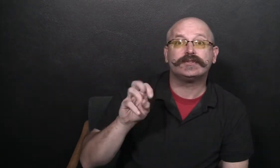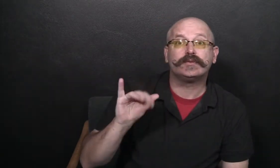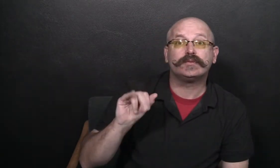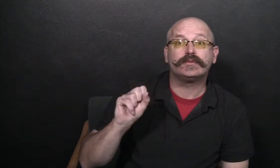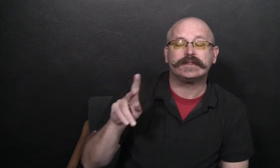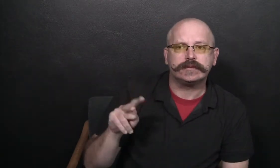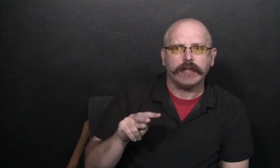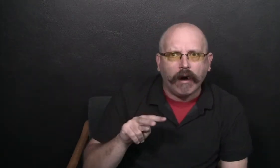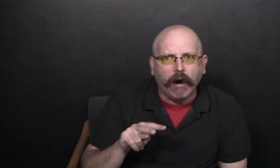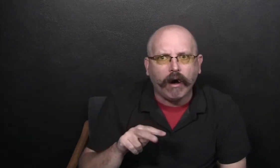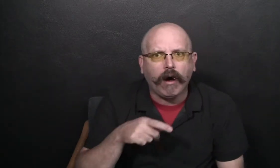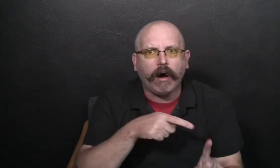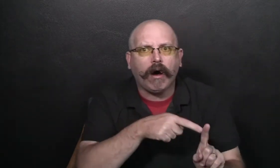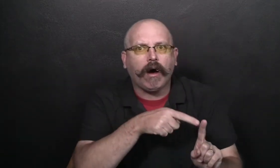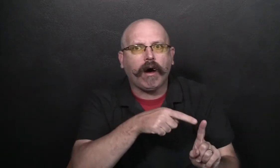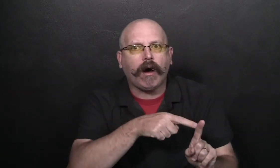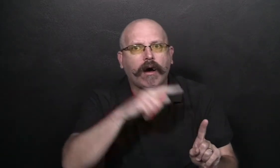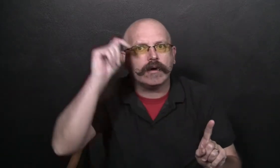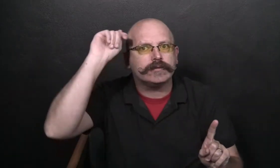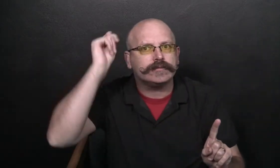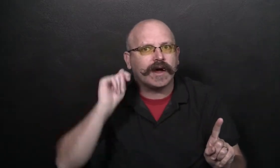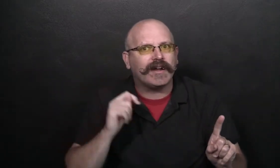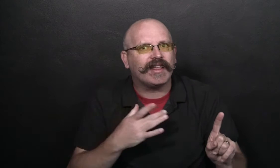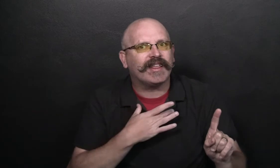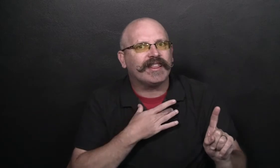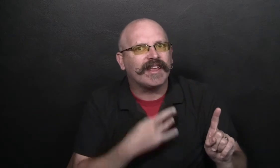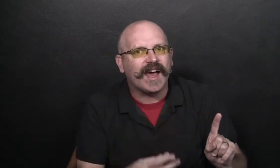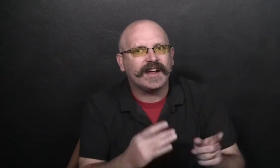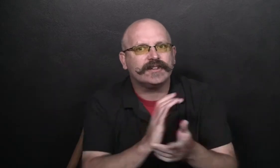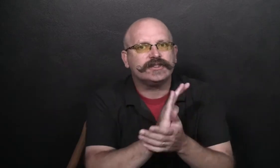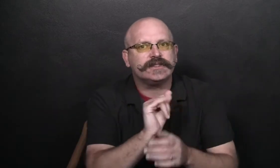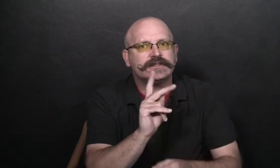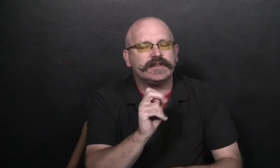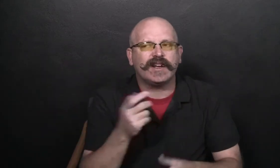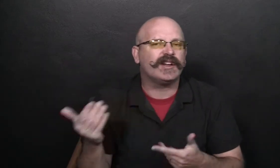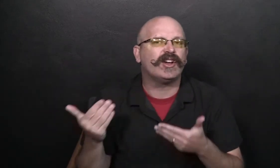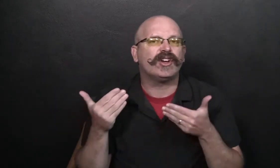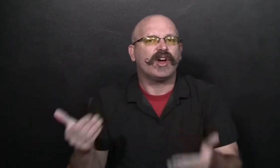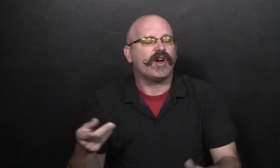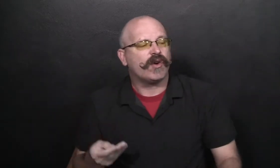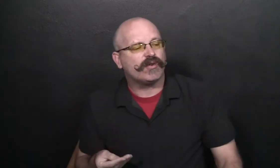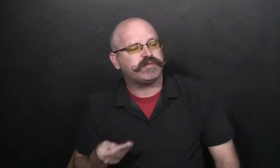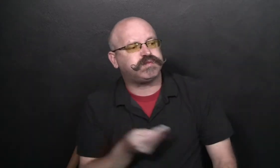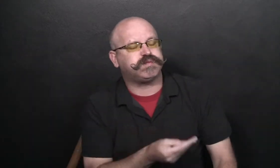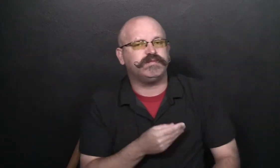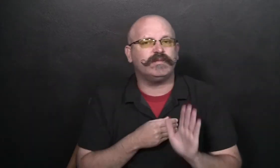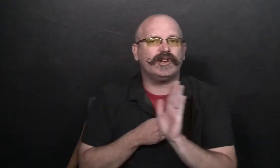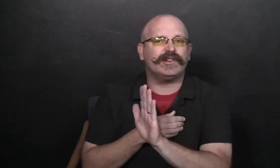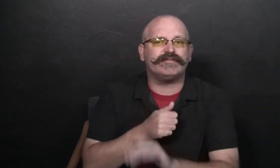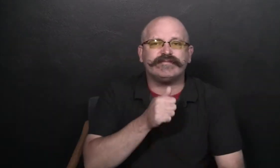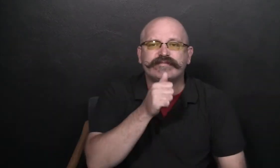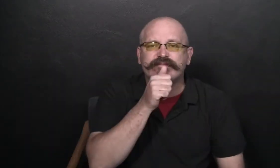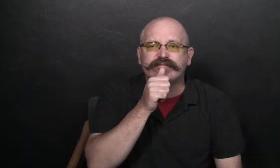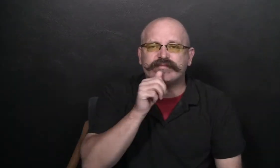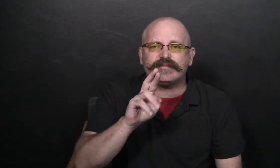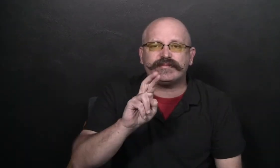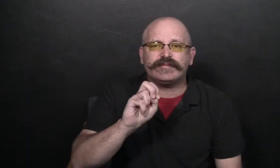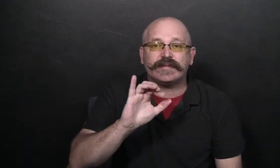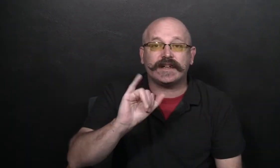afternoon, they were going to bake together by video. When she learned that Trinka loved cheesecake, she shared her secret